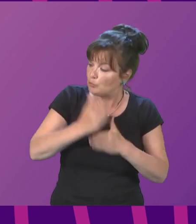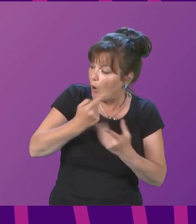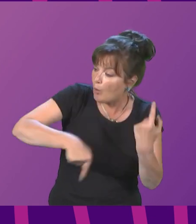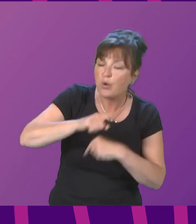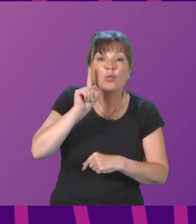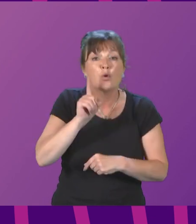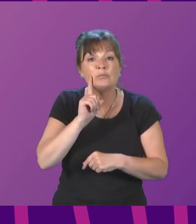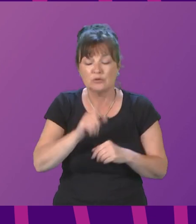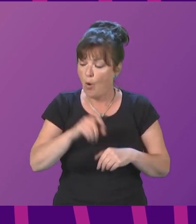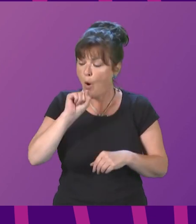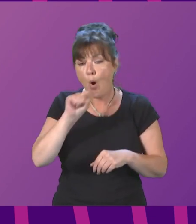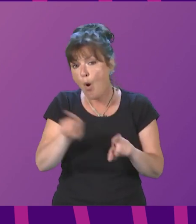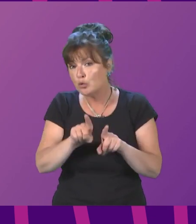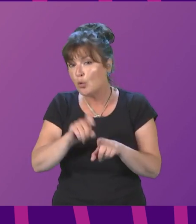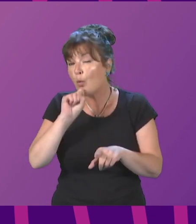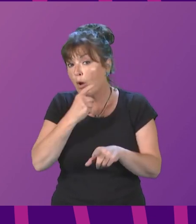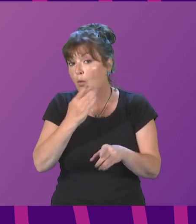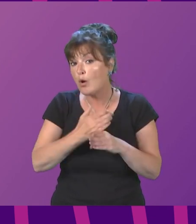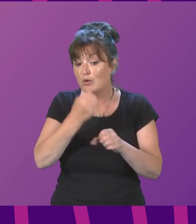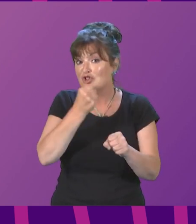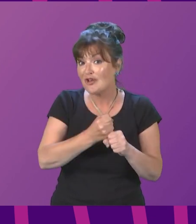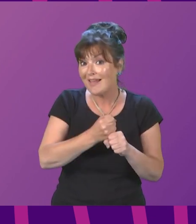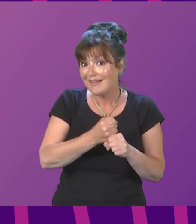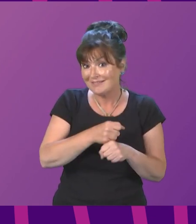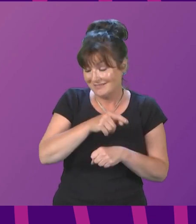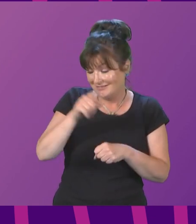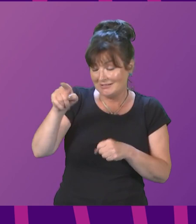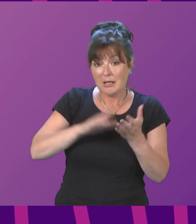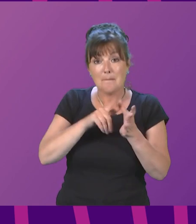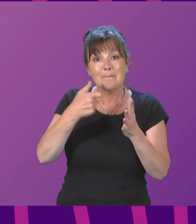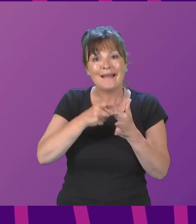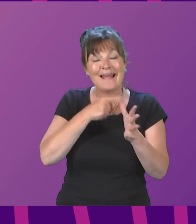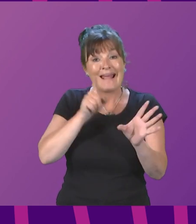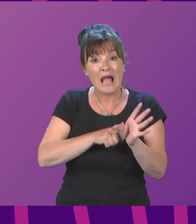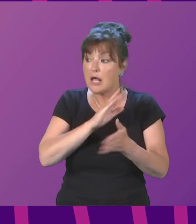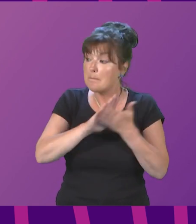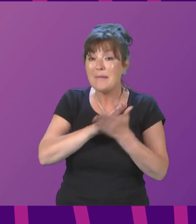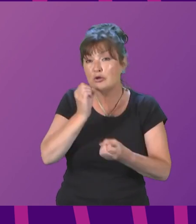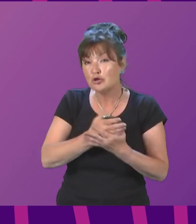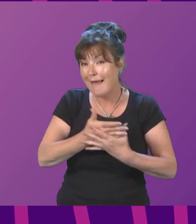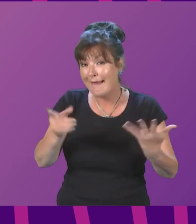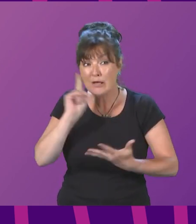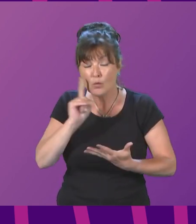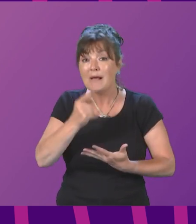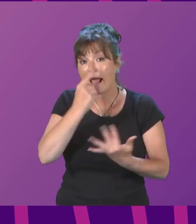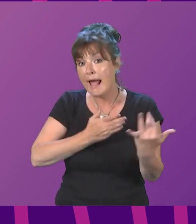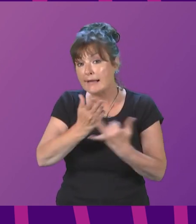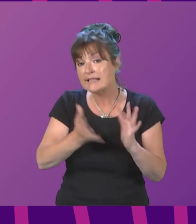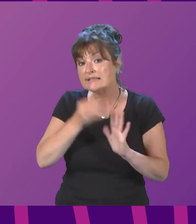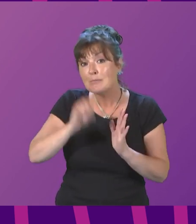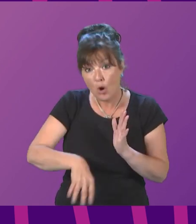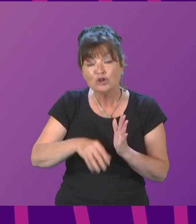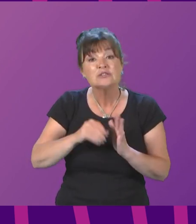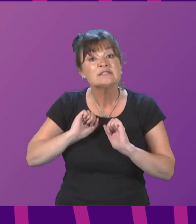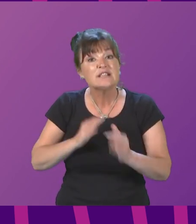to safeguard the access of women to abortion services without harassment or intimidation. As well as